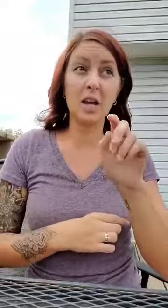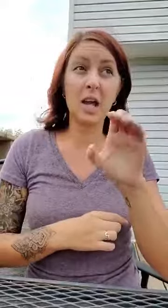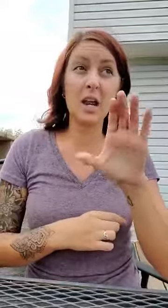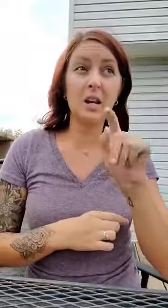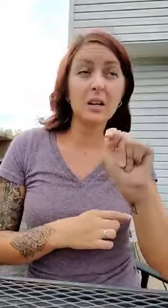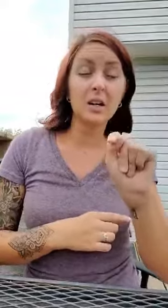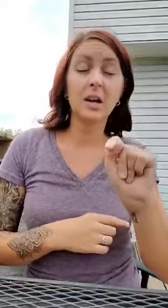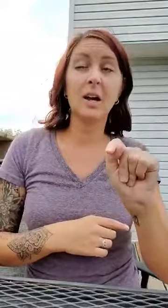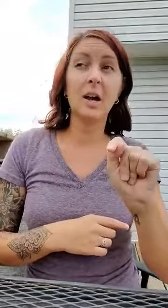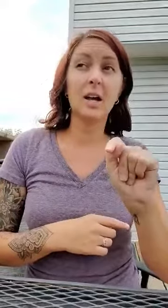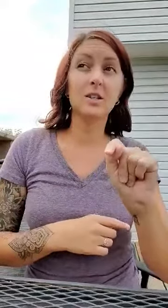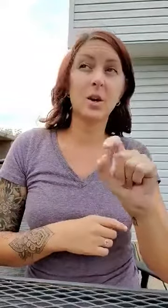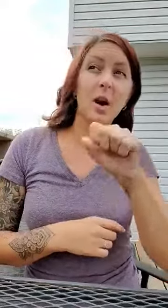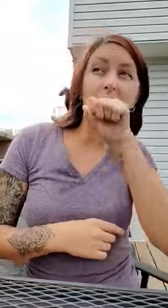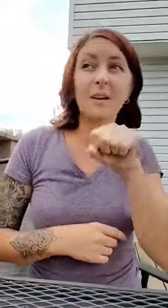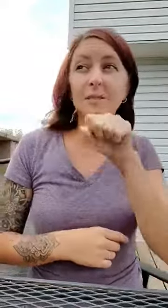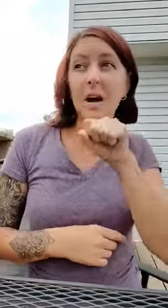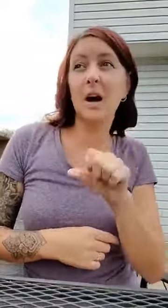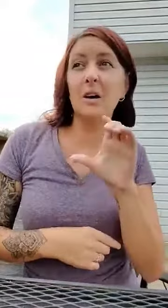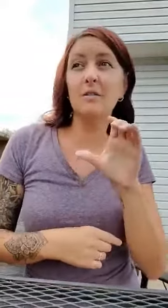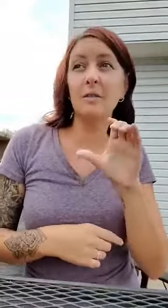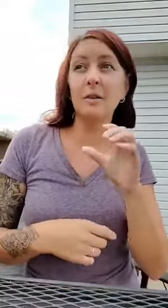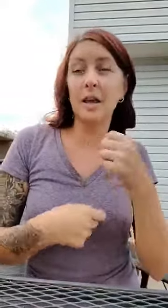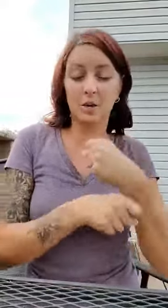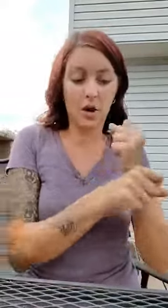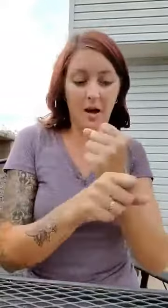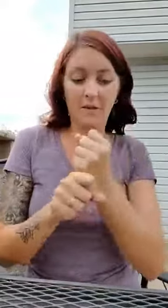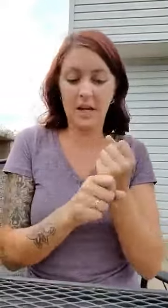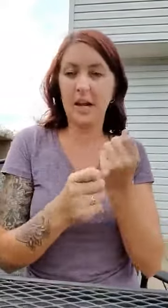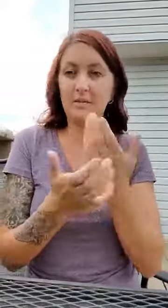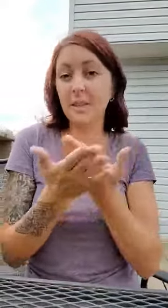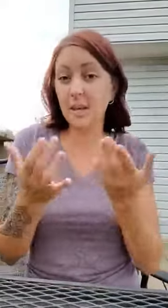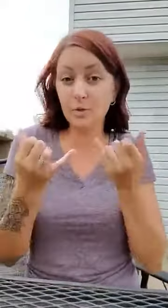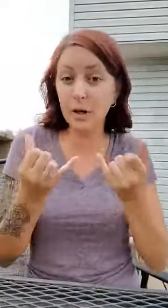and so I kind of love like crafting things right now.